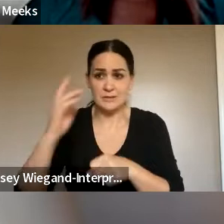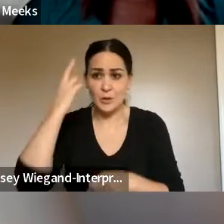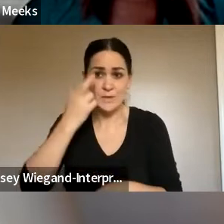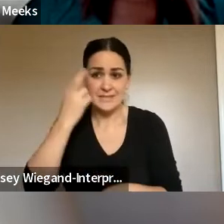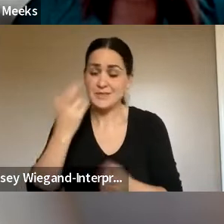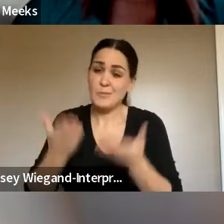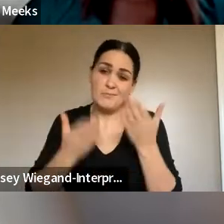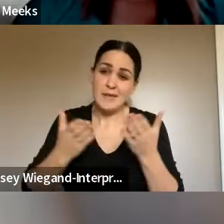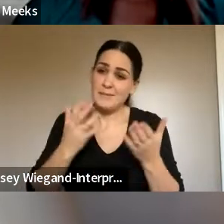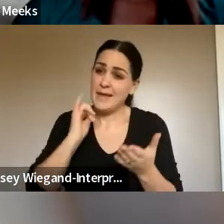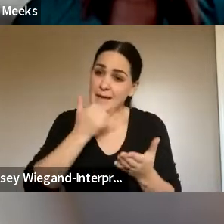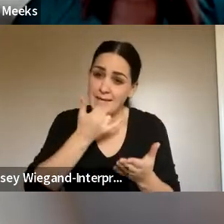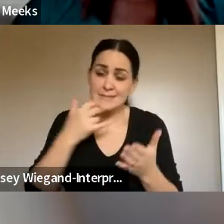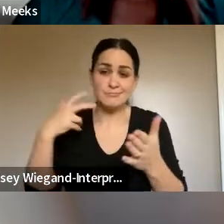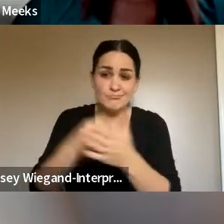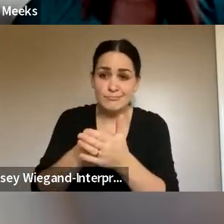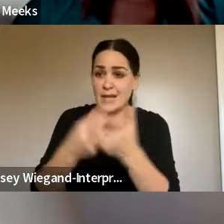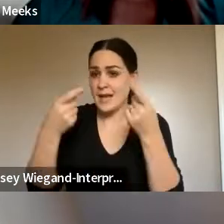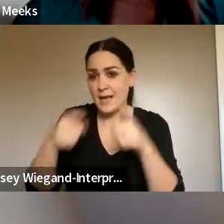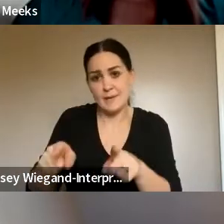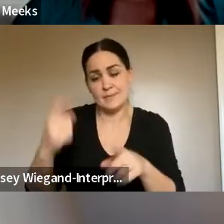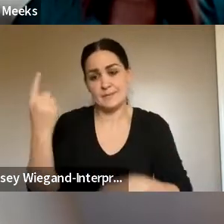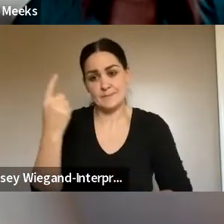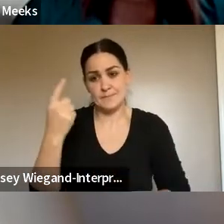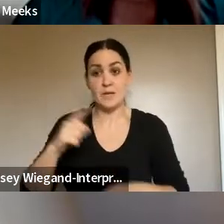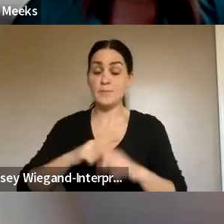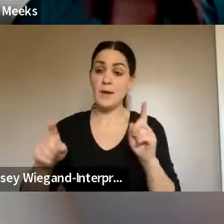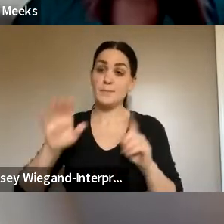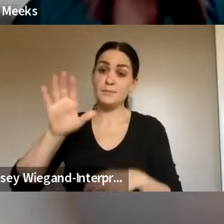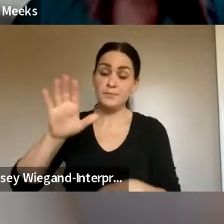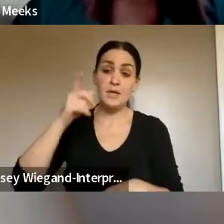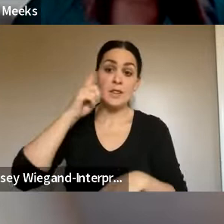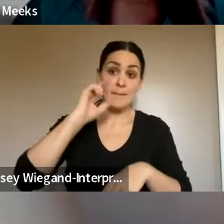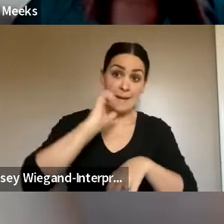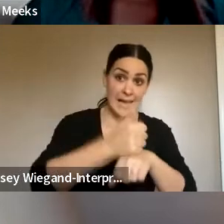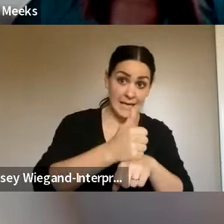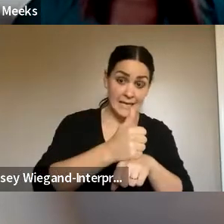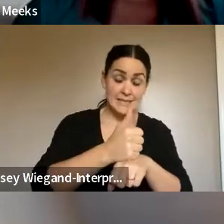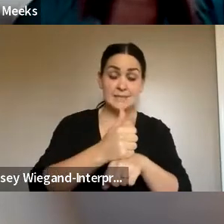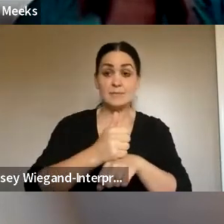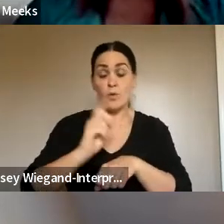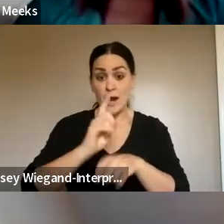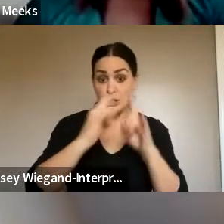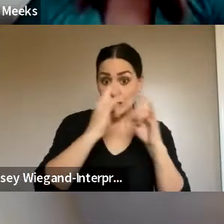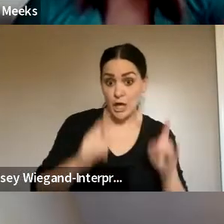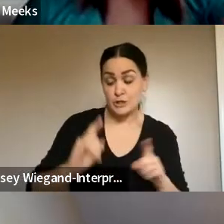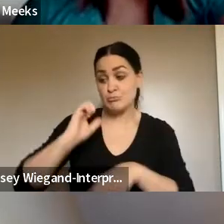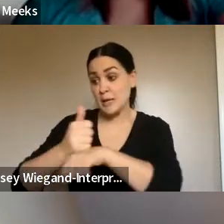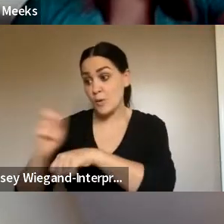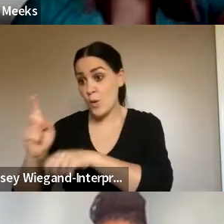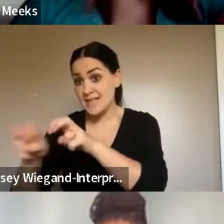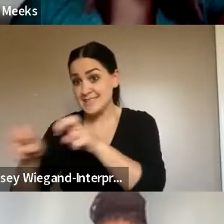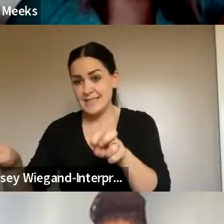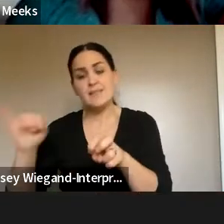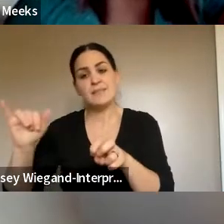may be an accident or some things going on. As far as the placement of a shelter versus a seat, that's going to be part of the funding